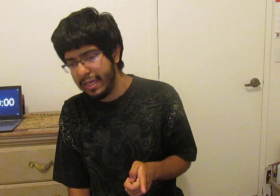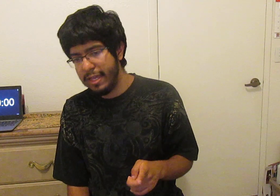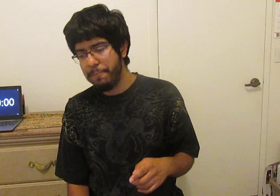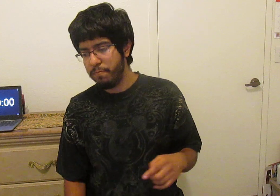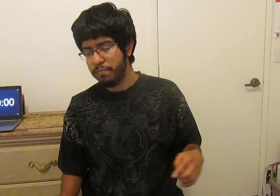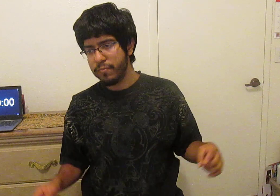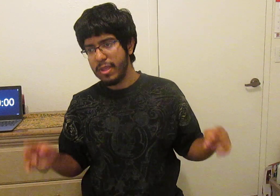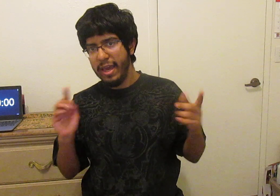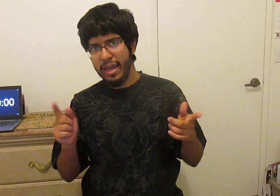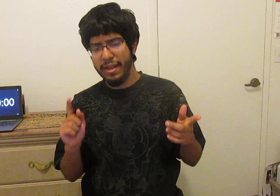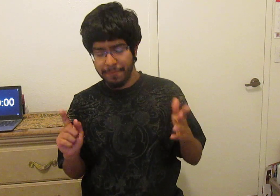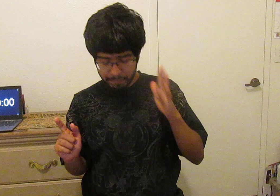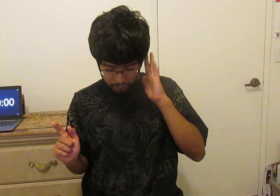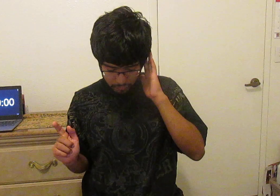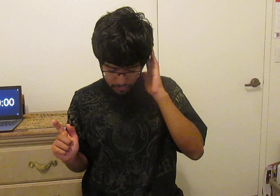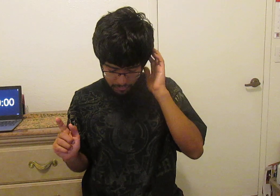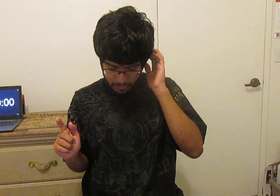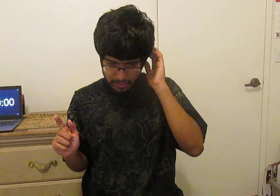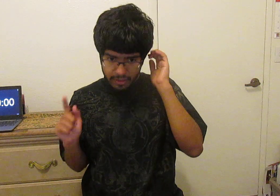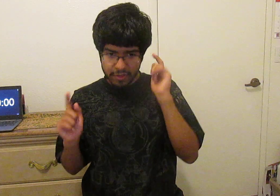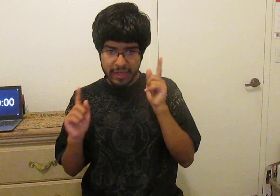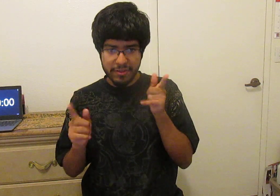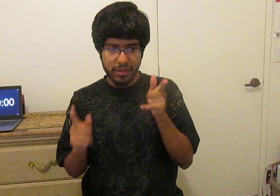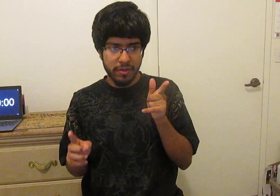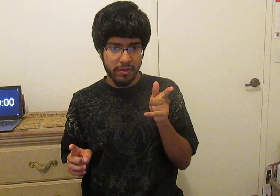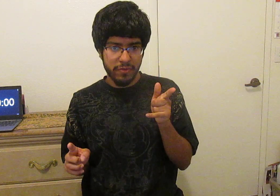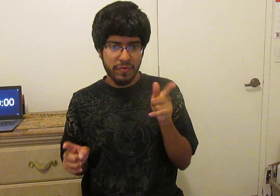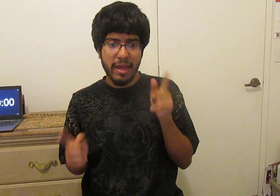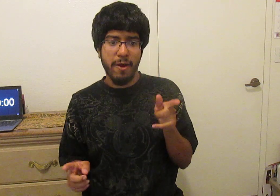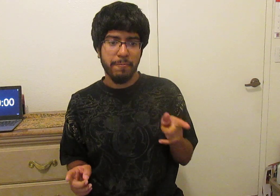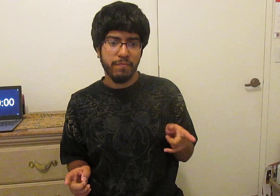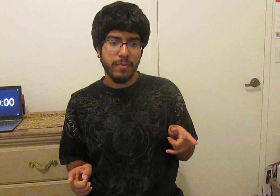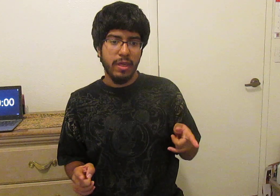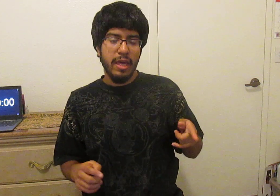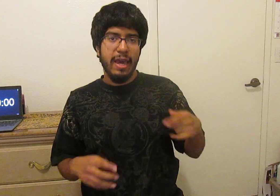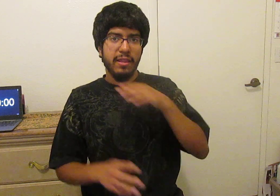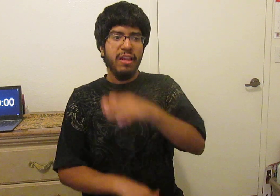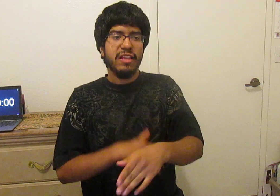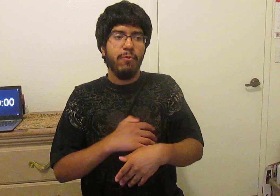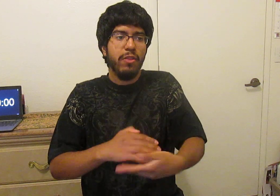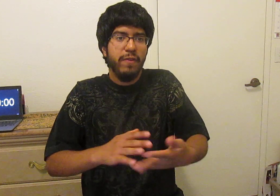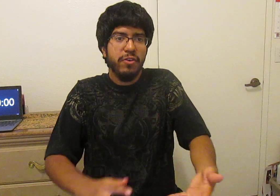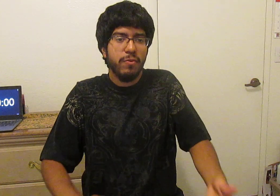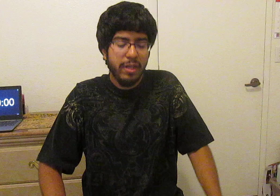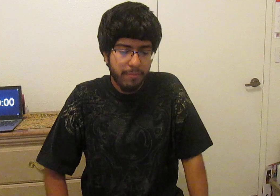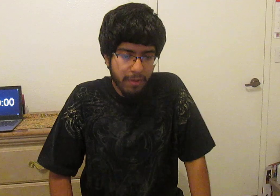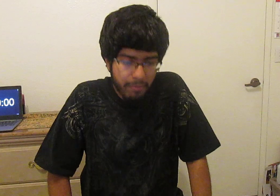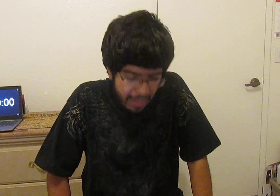and that's the good news now in the meantime all the videos are being put back